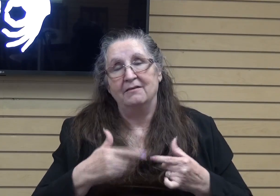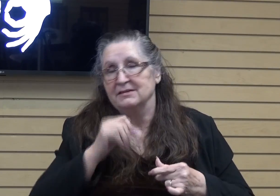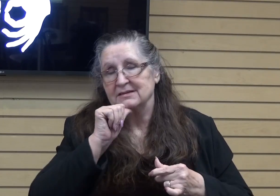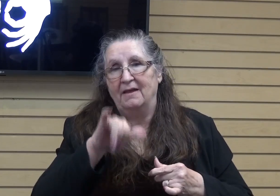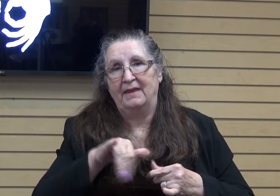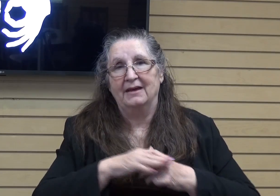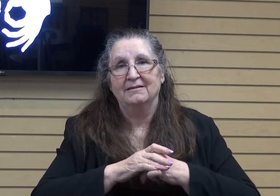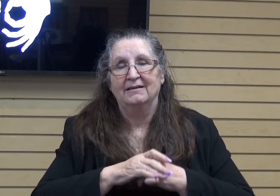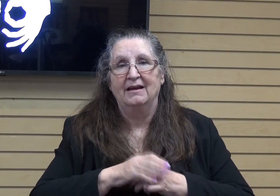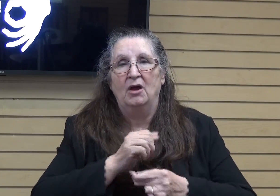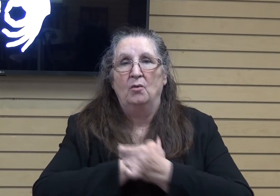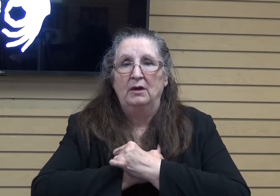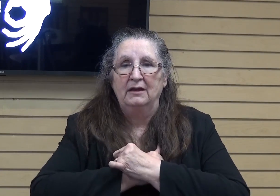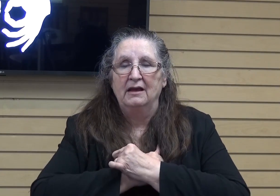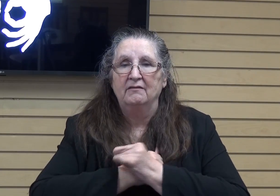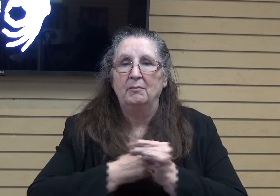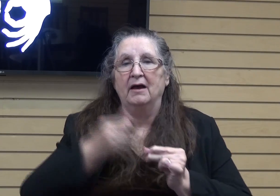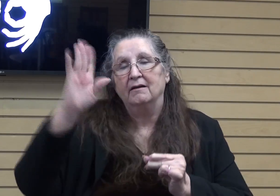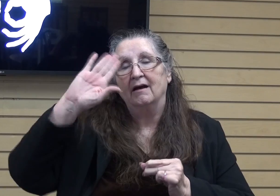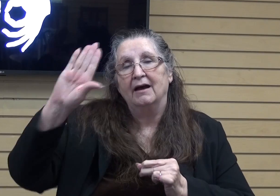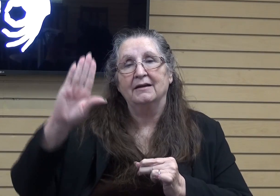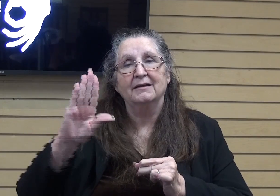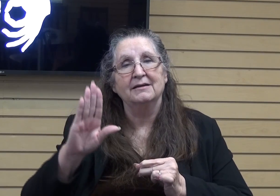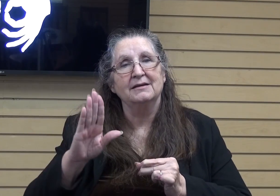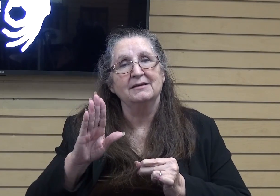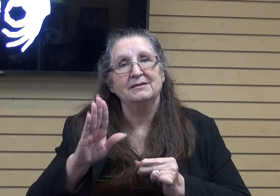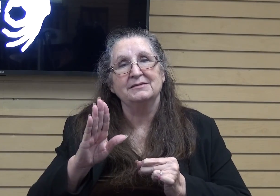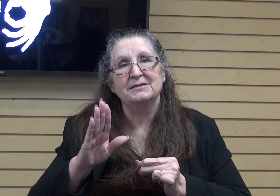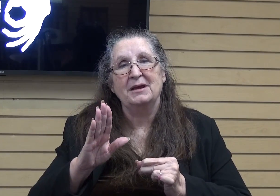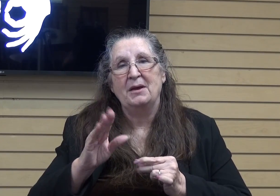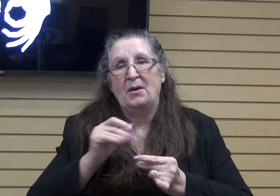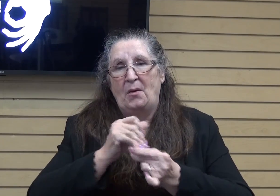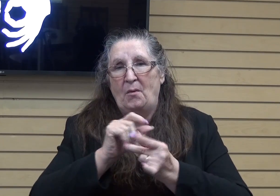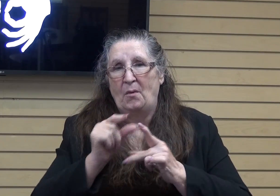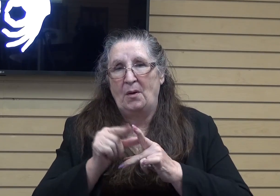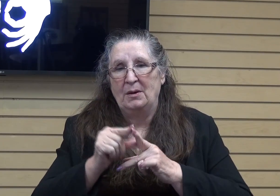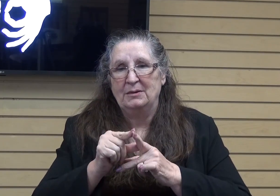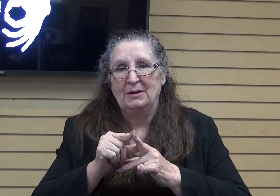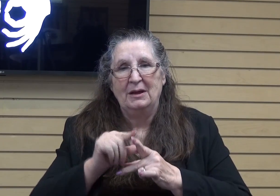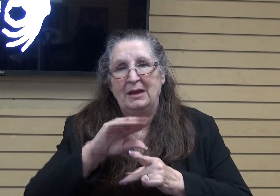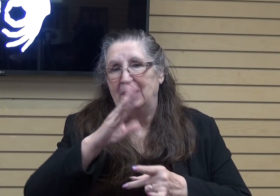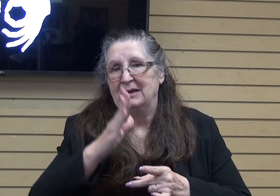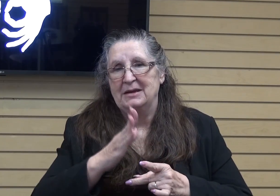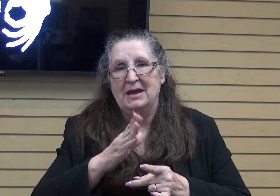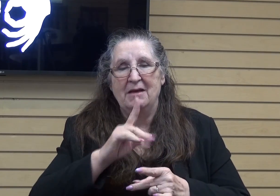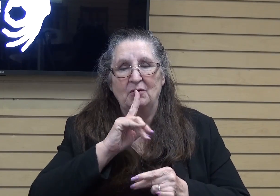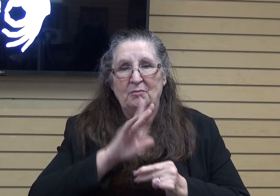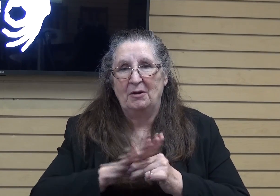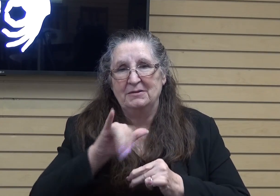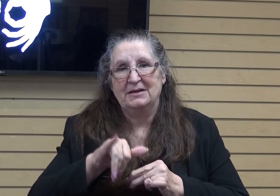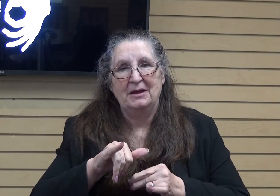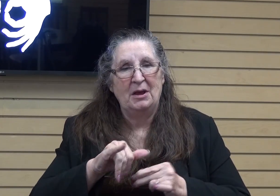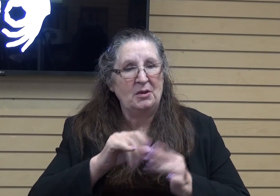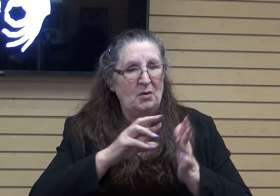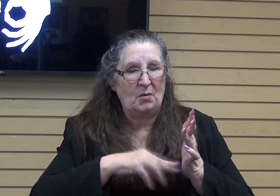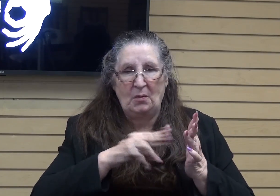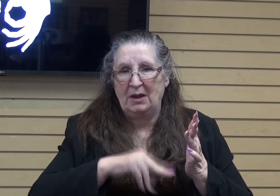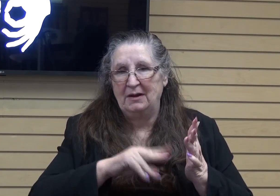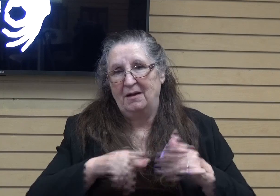that's what I love about the word of God is he never promises. You can read Paul's life, Joseph's life, Abraham's life, you